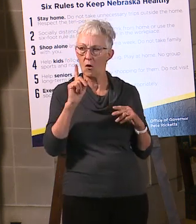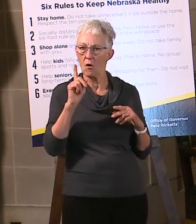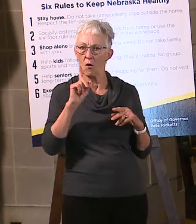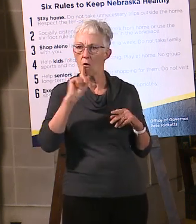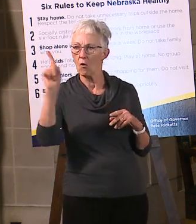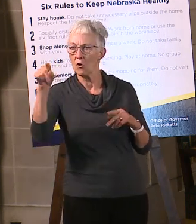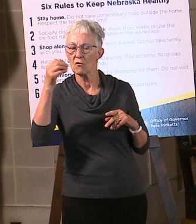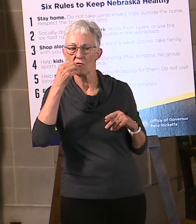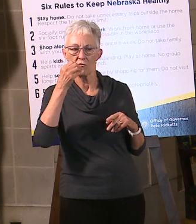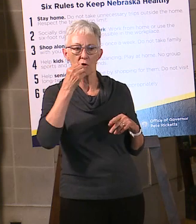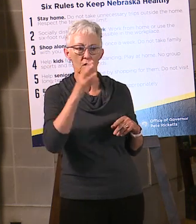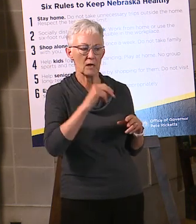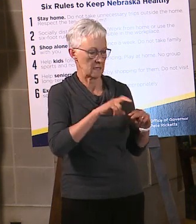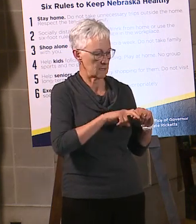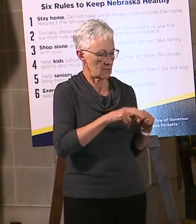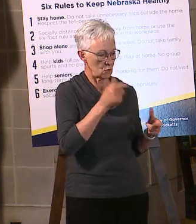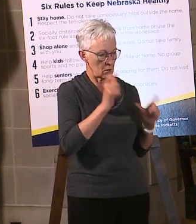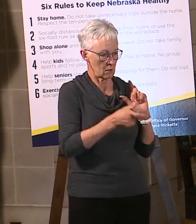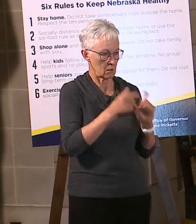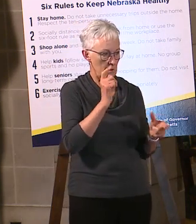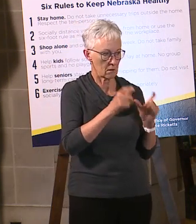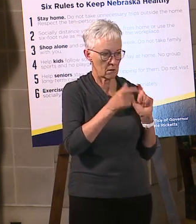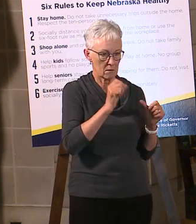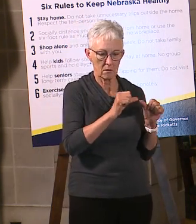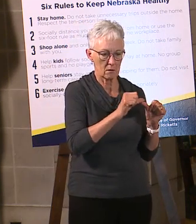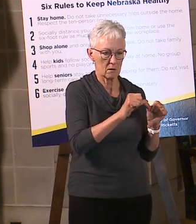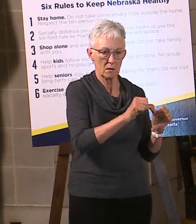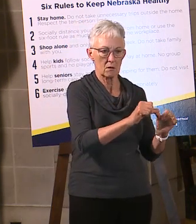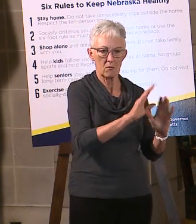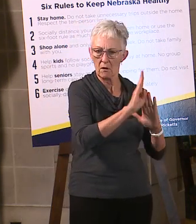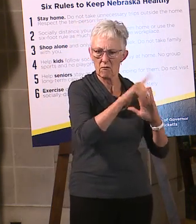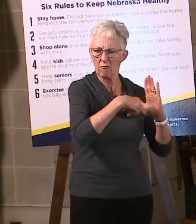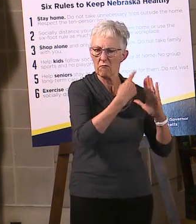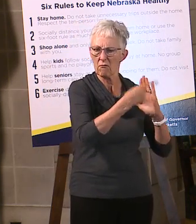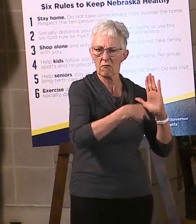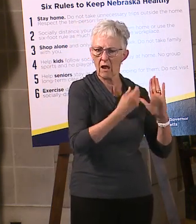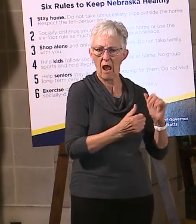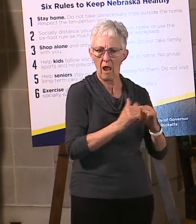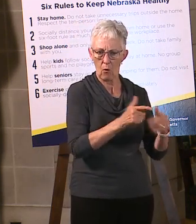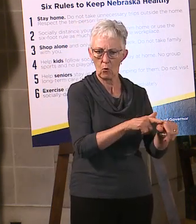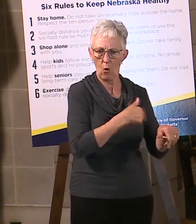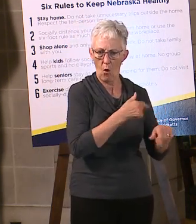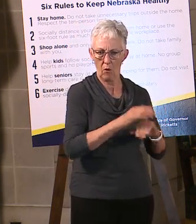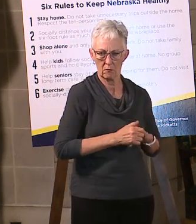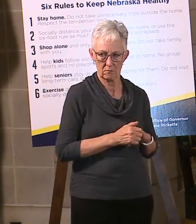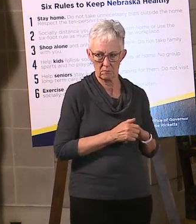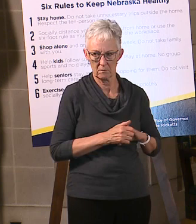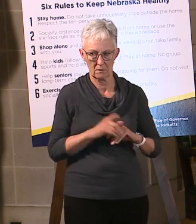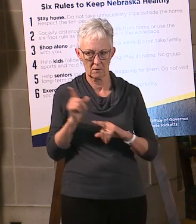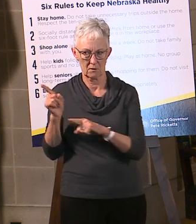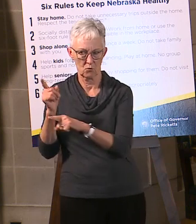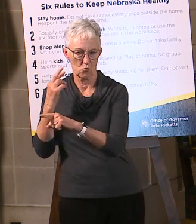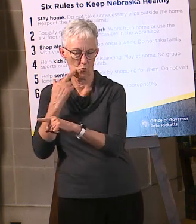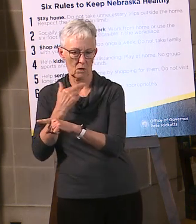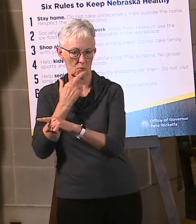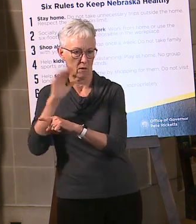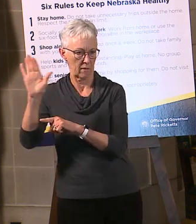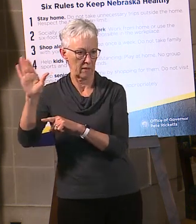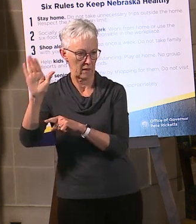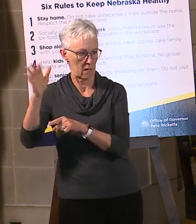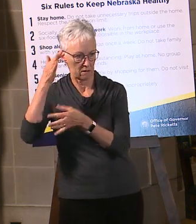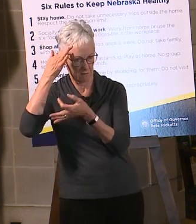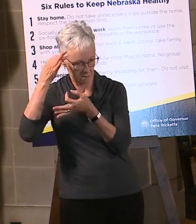alcohol before they get kicked out? And again, I think that that would be something that is going to be up to the restaurant's, you know,